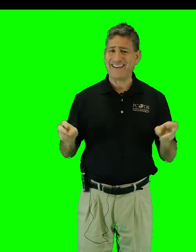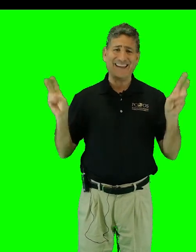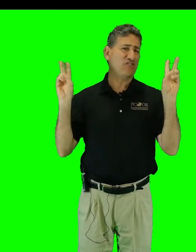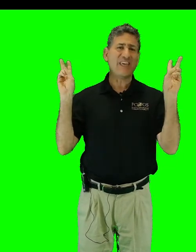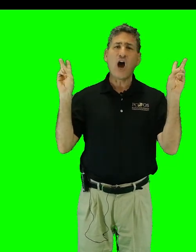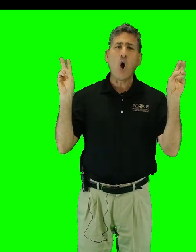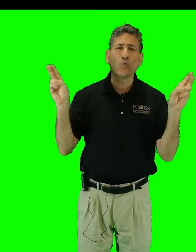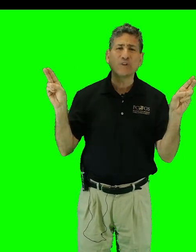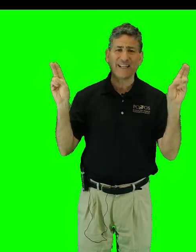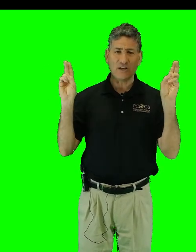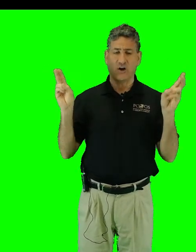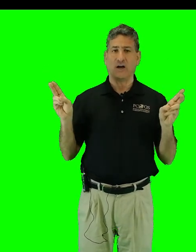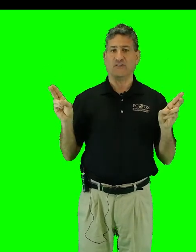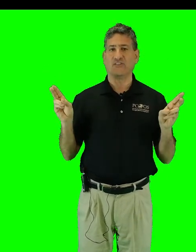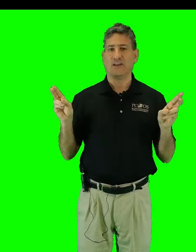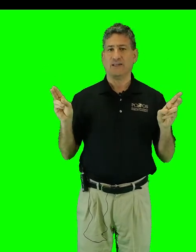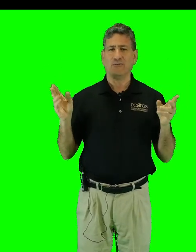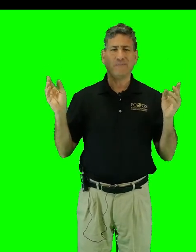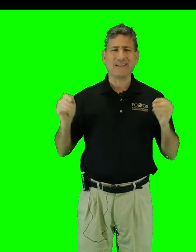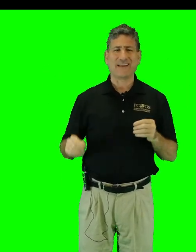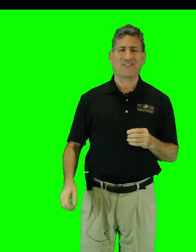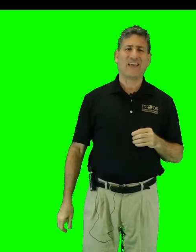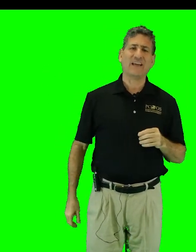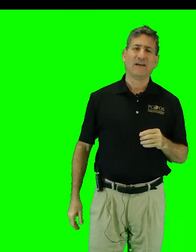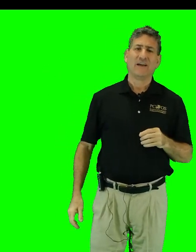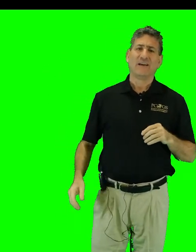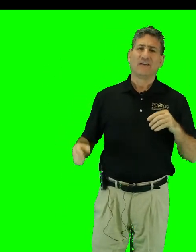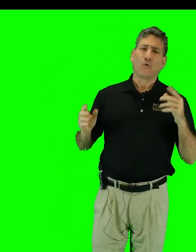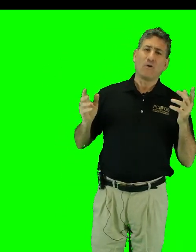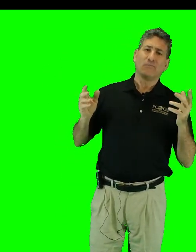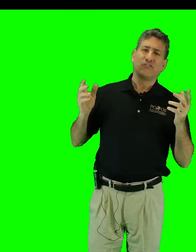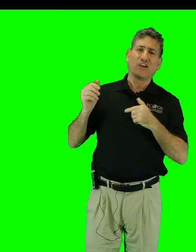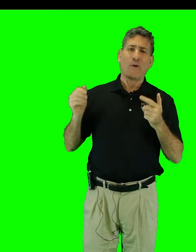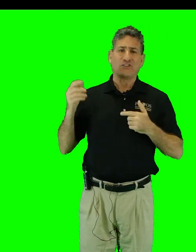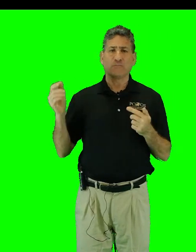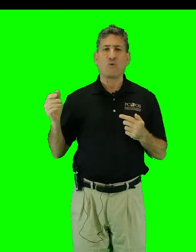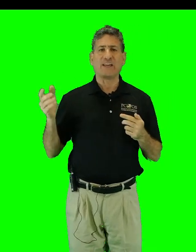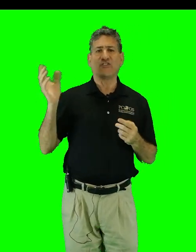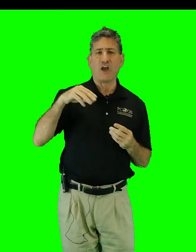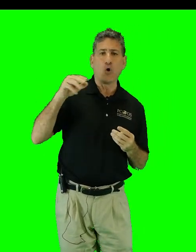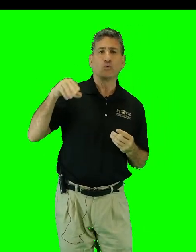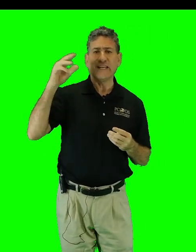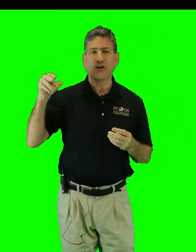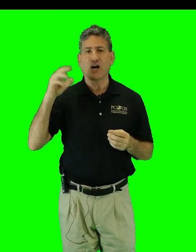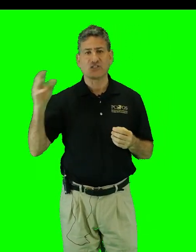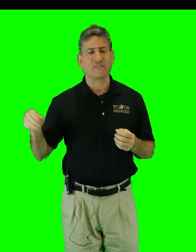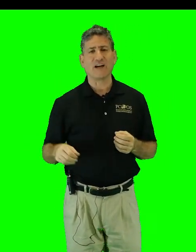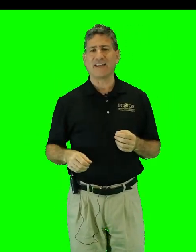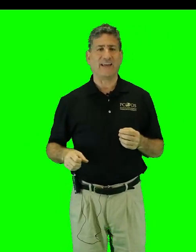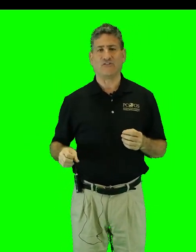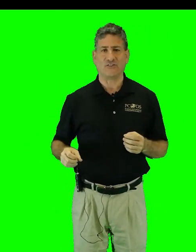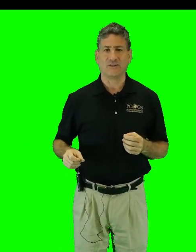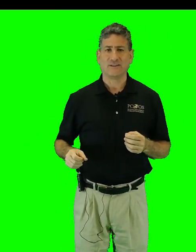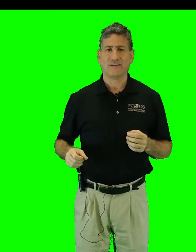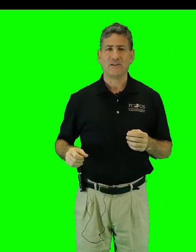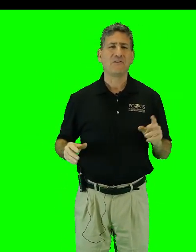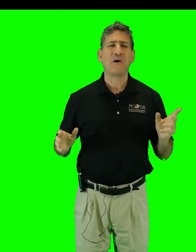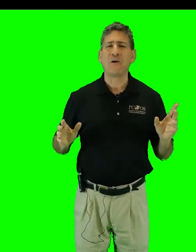is the only cause. It would be like saying, quote, cigarette smoking is the only cause of lung cancer. No.